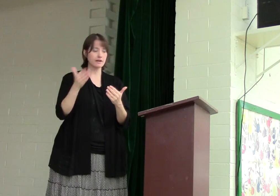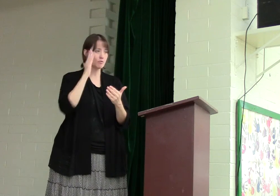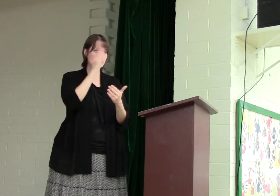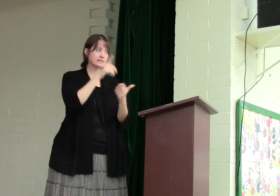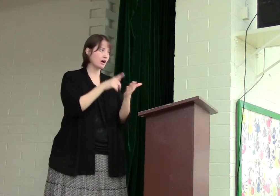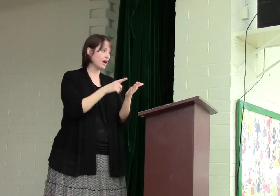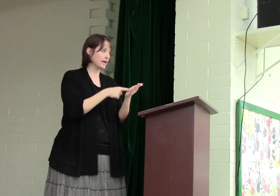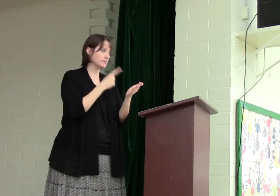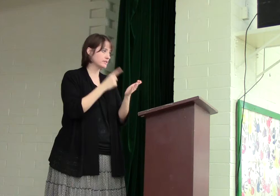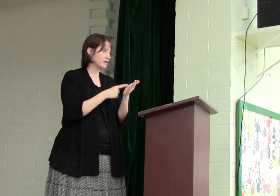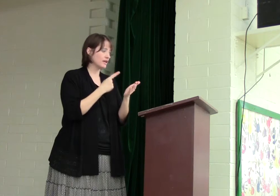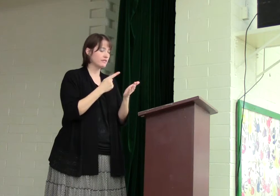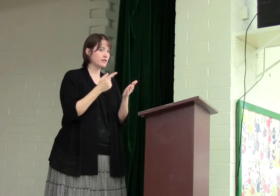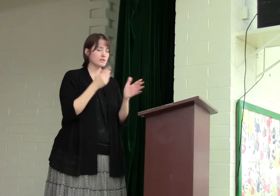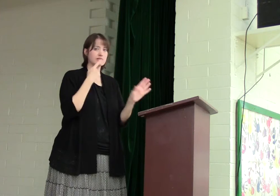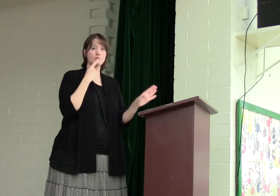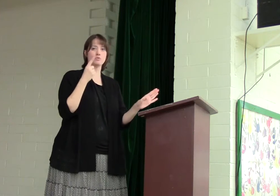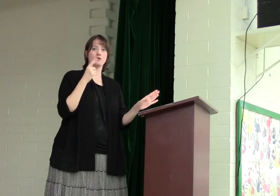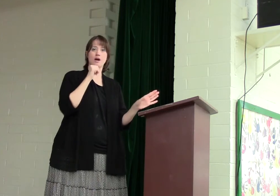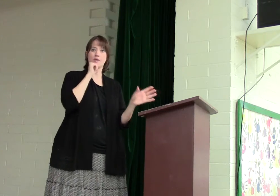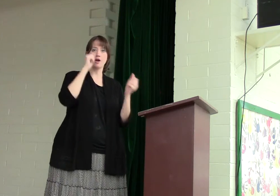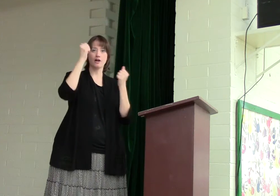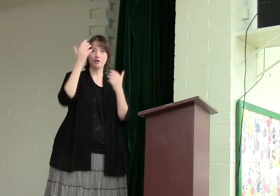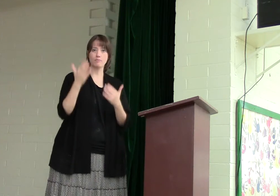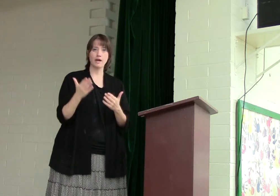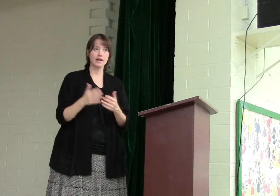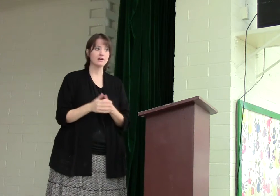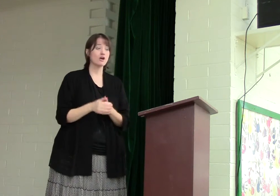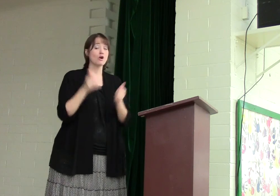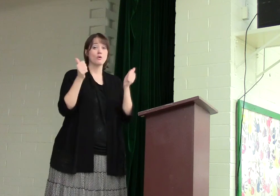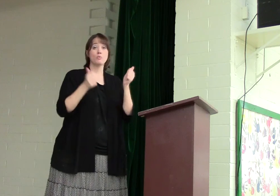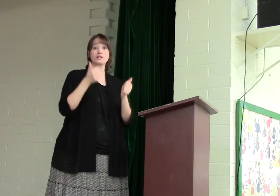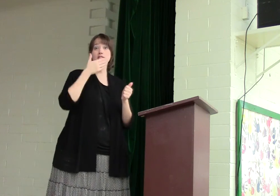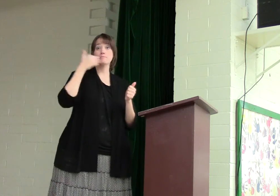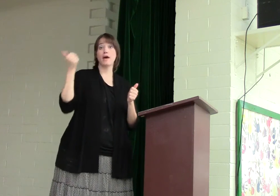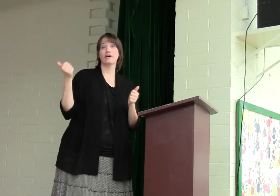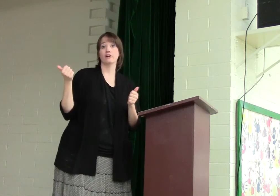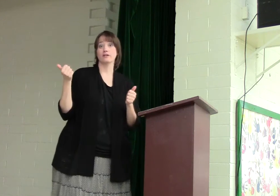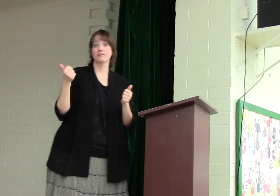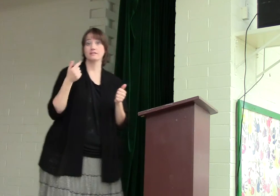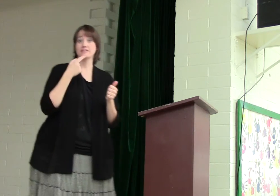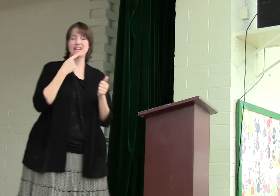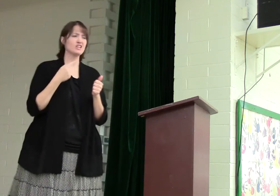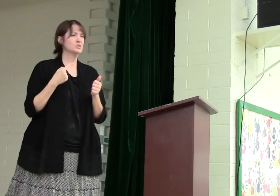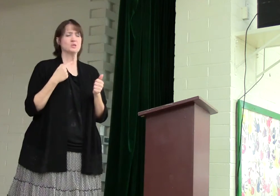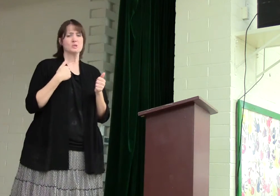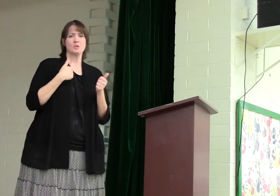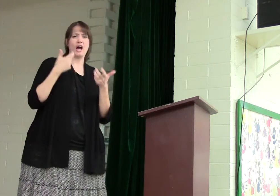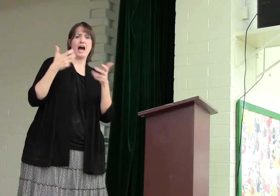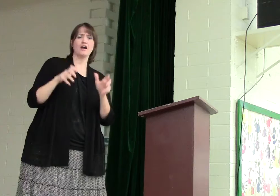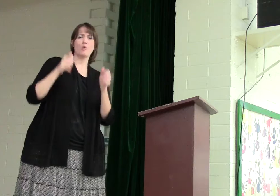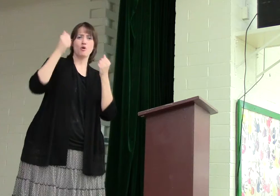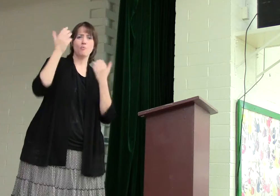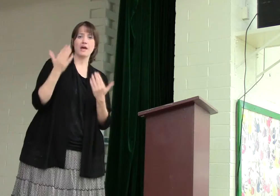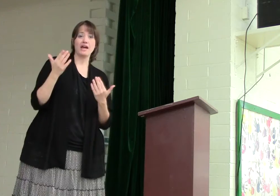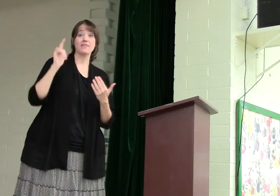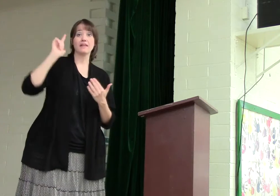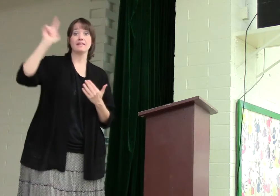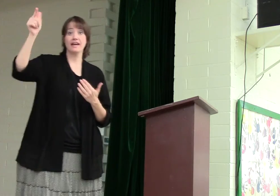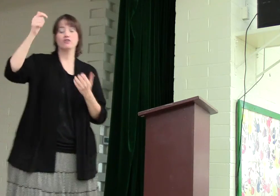there will be times that you can say, well, I'm not going to obey. Which is better, to say, I don't want to obey, and then later